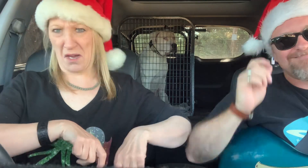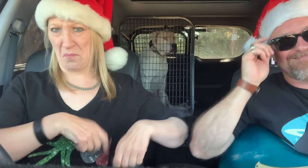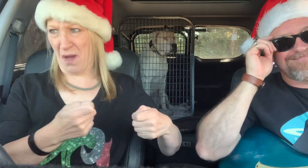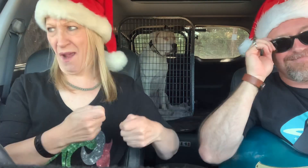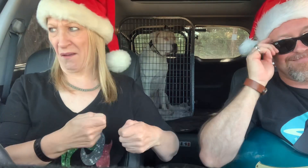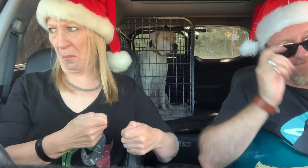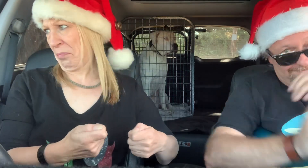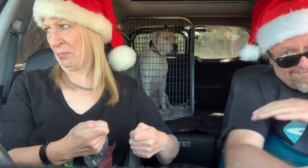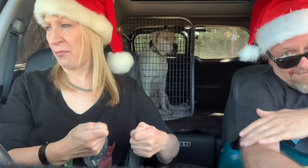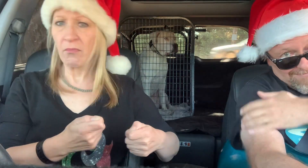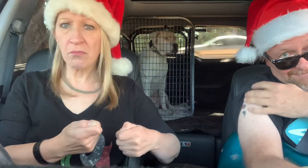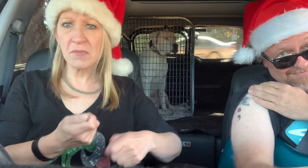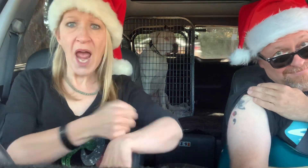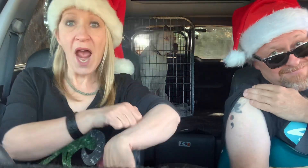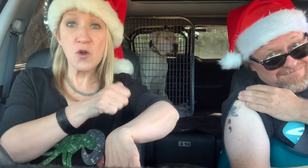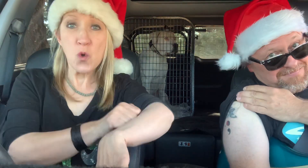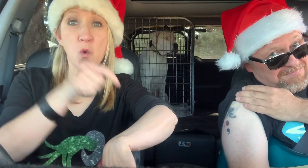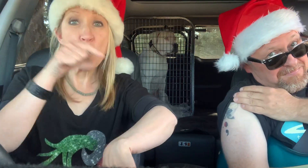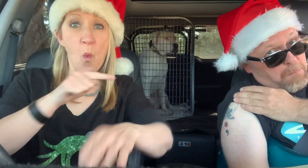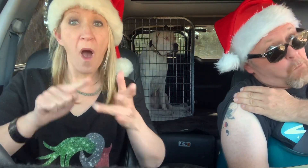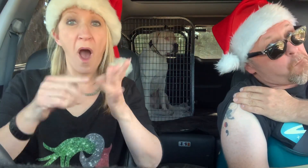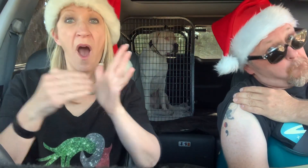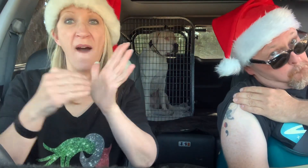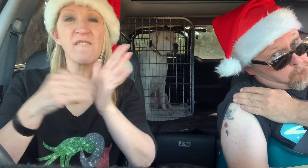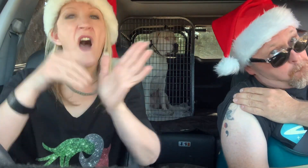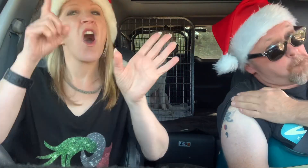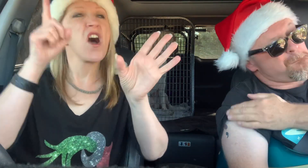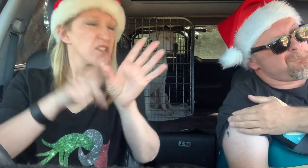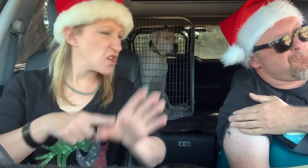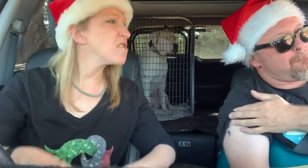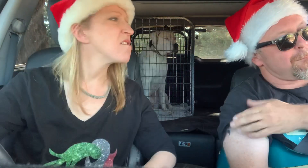of pants and a tattoo of a party